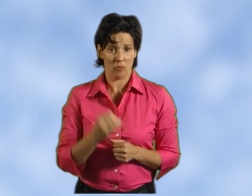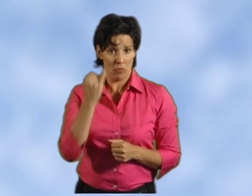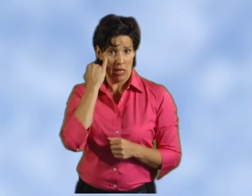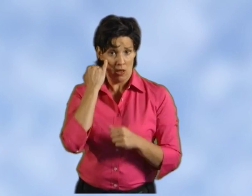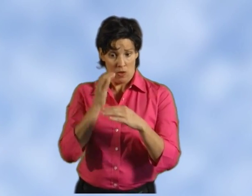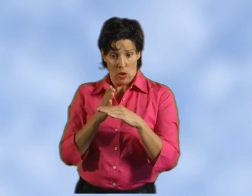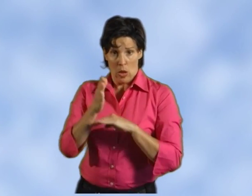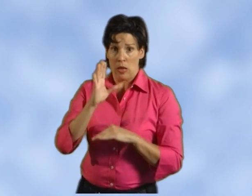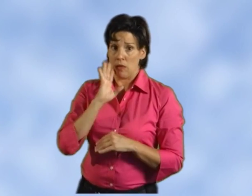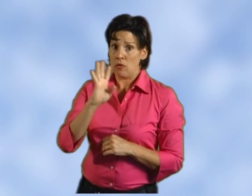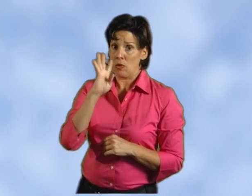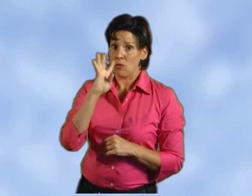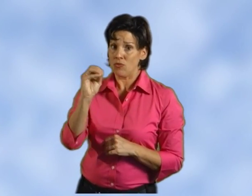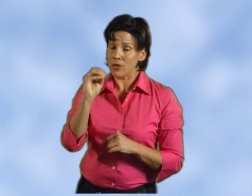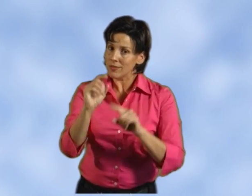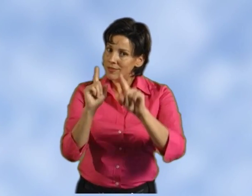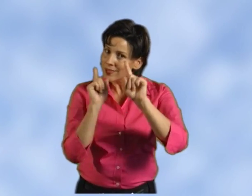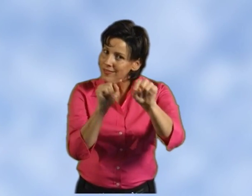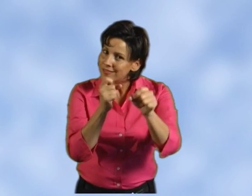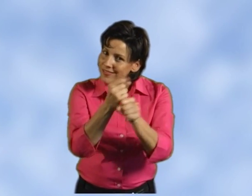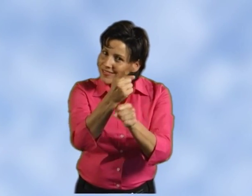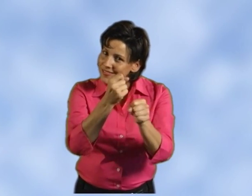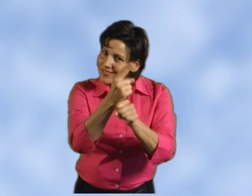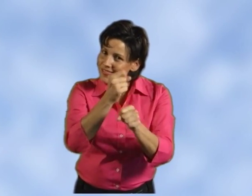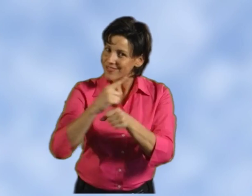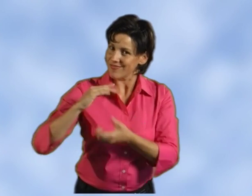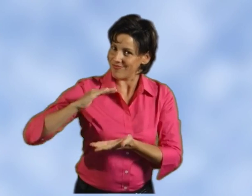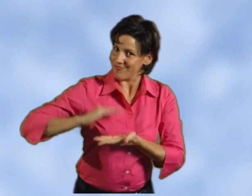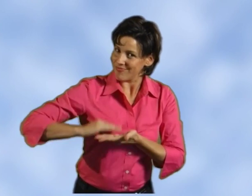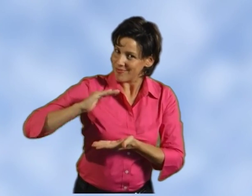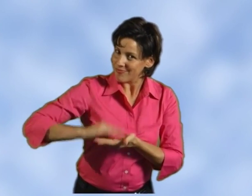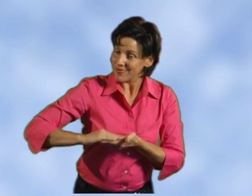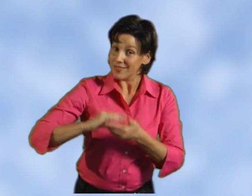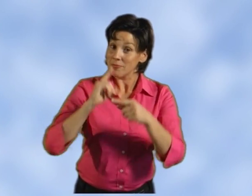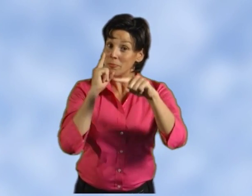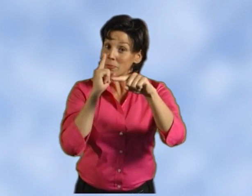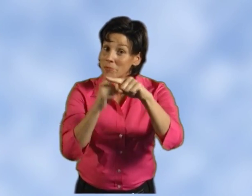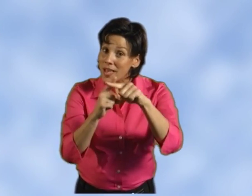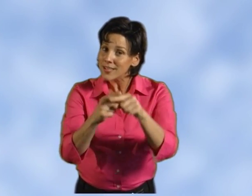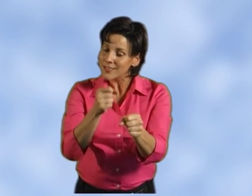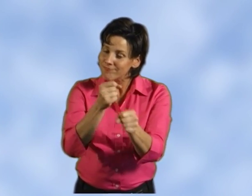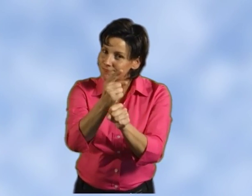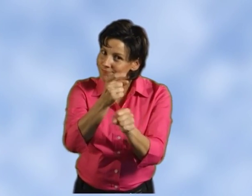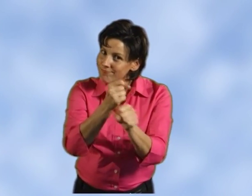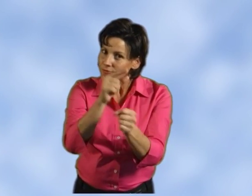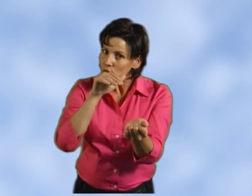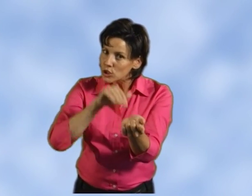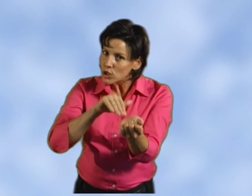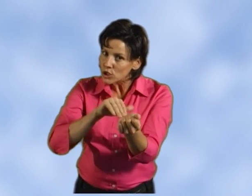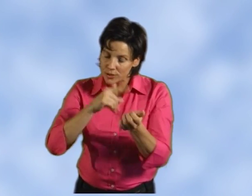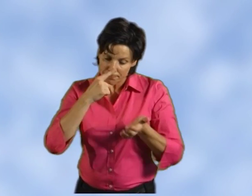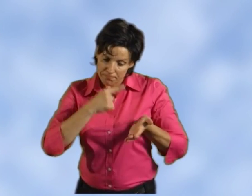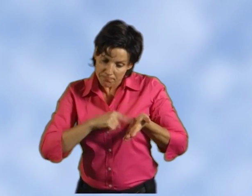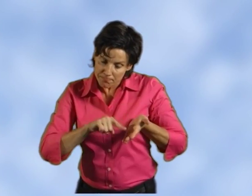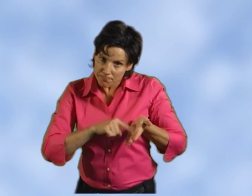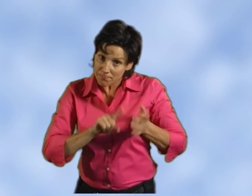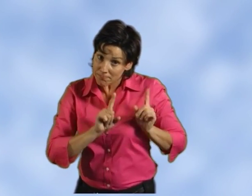And if she is over 40, get an annual mammogram and annual clinical breast exam.